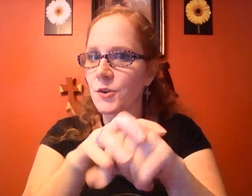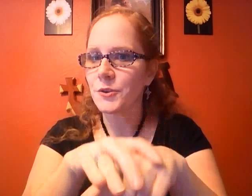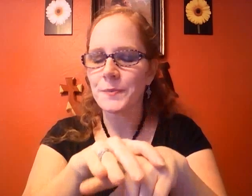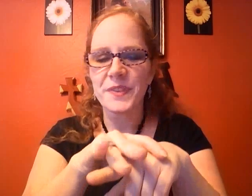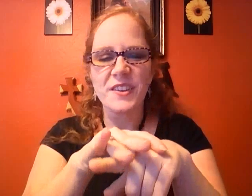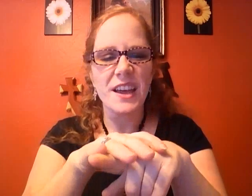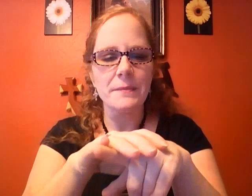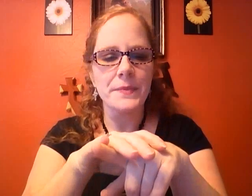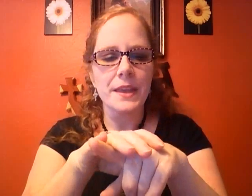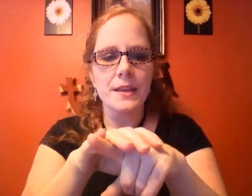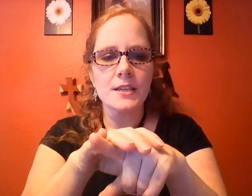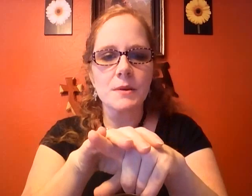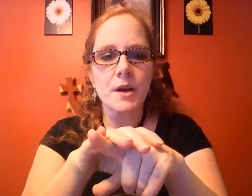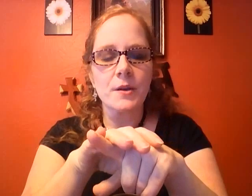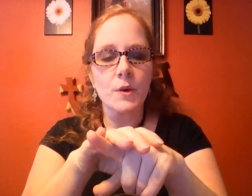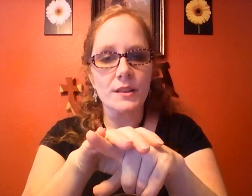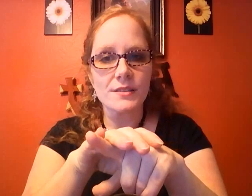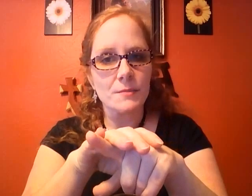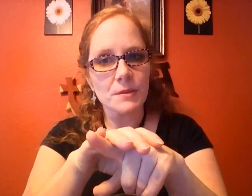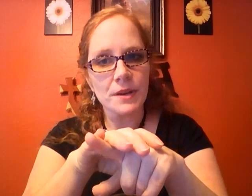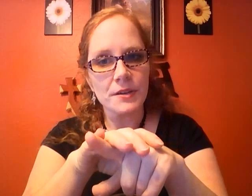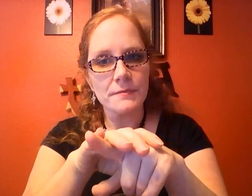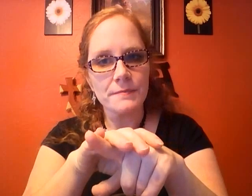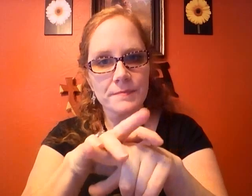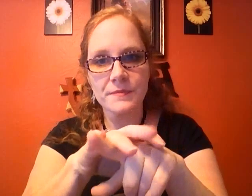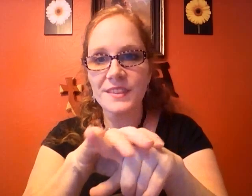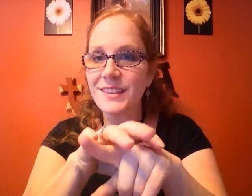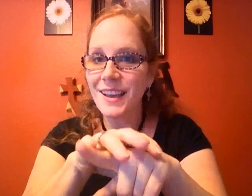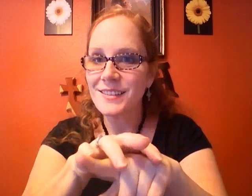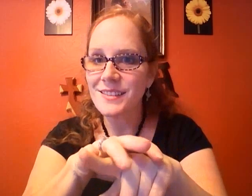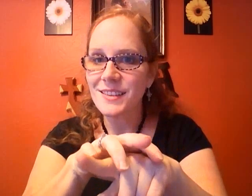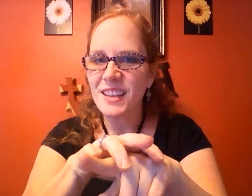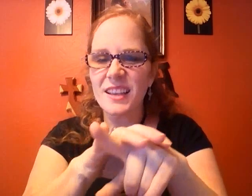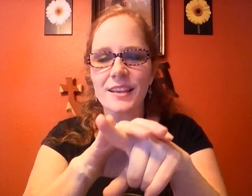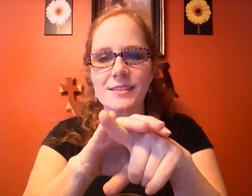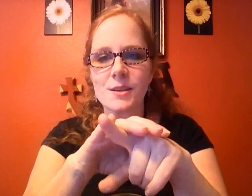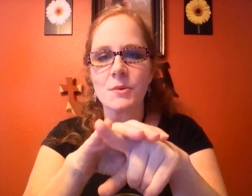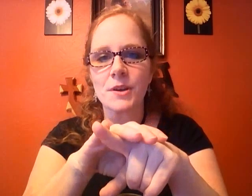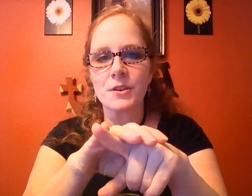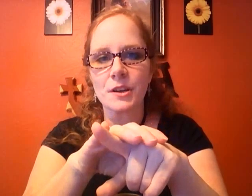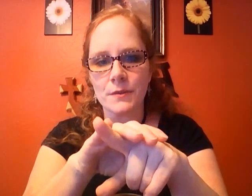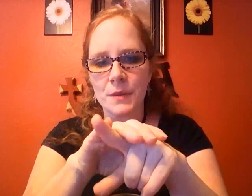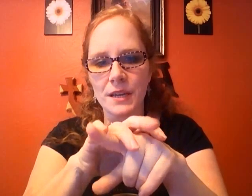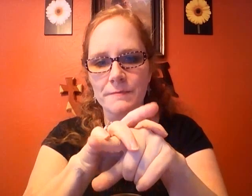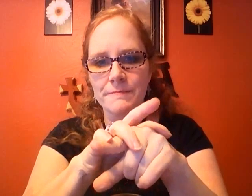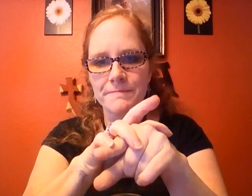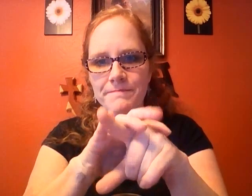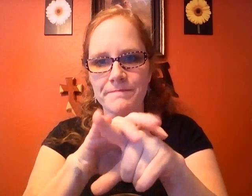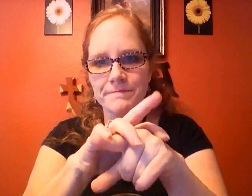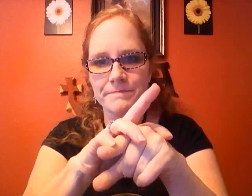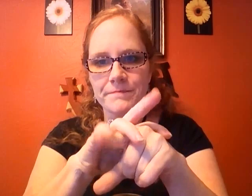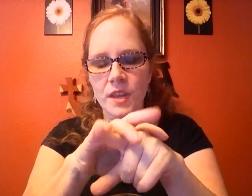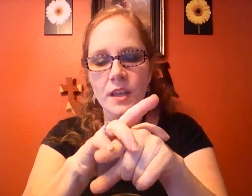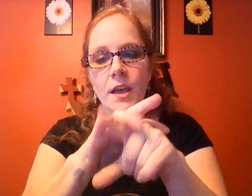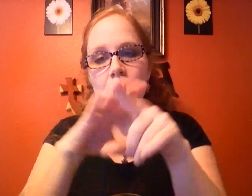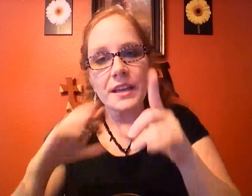okay does my body want the salmon butter yes is a salmon butter good for me mmm okay